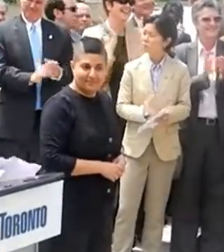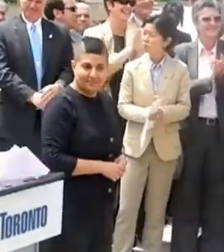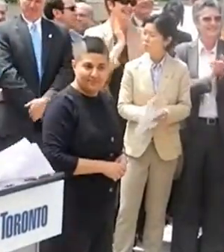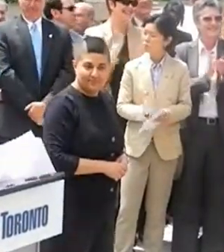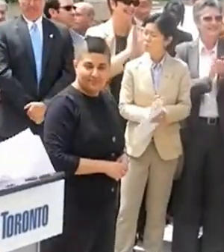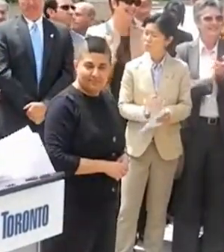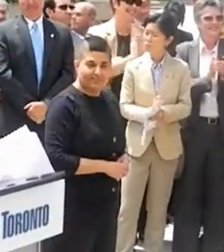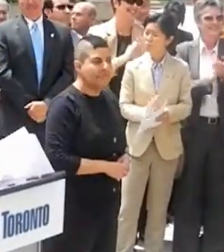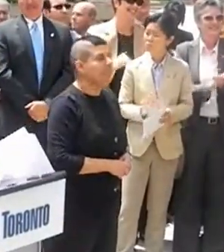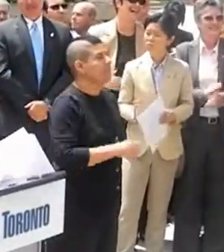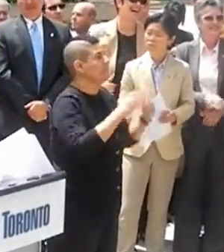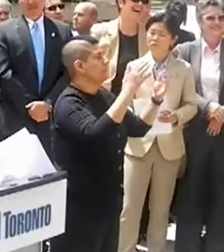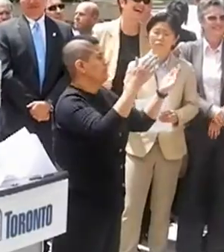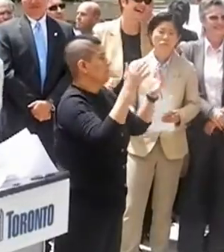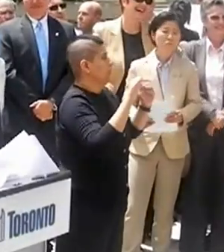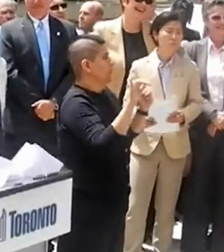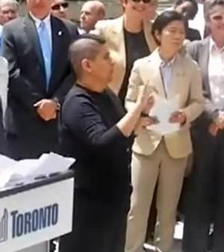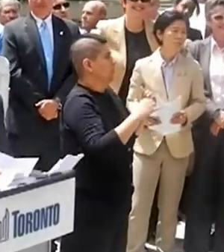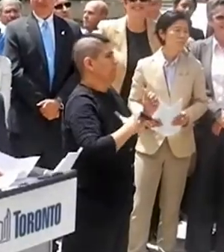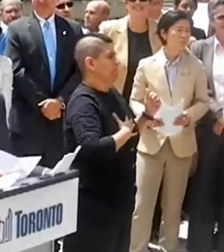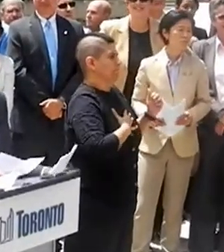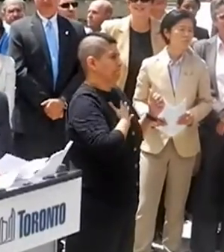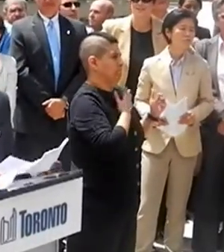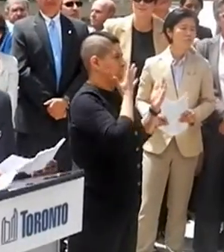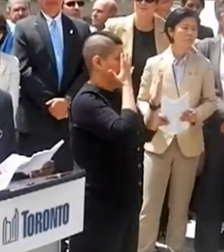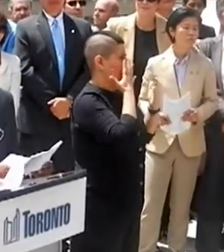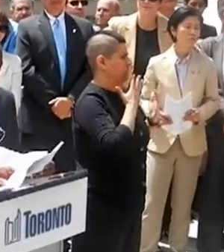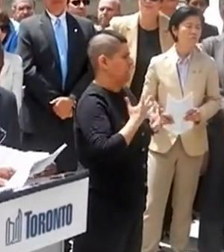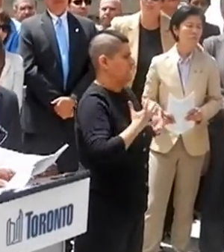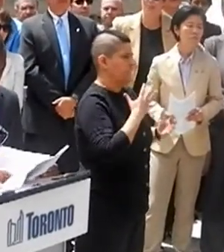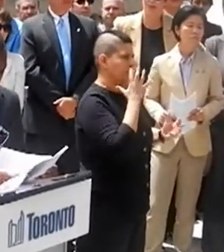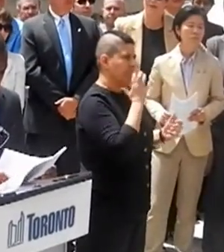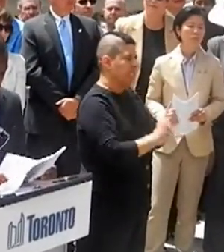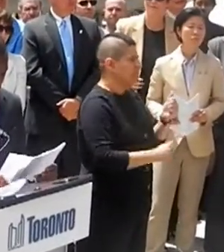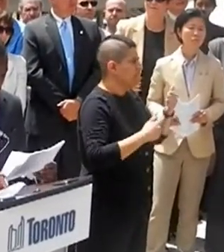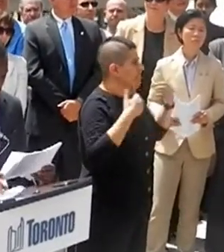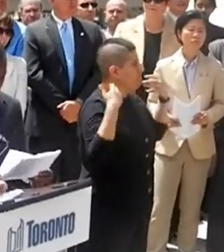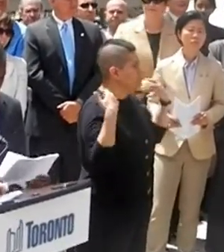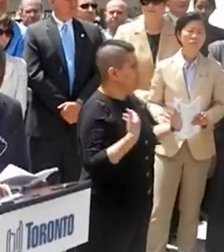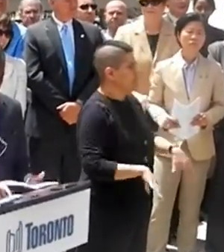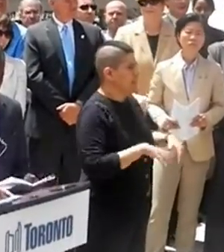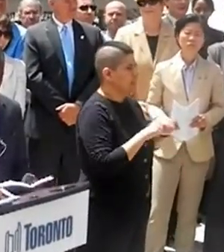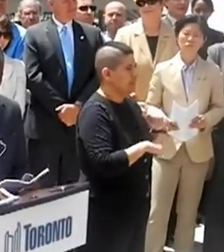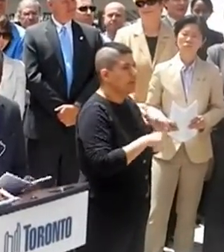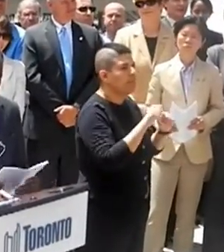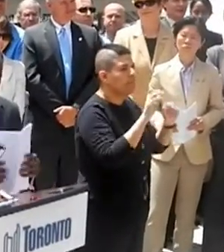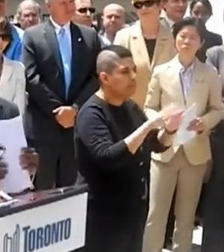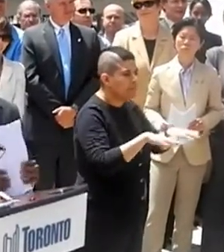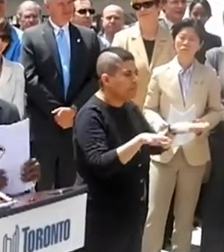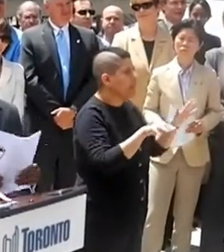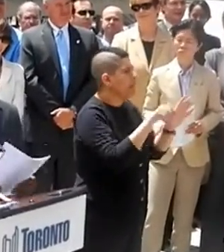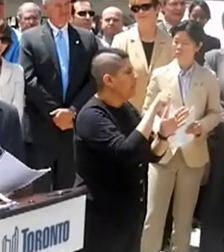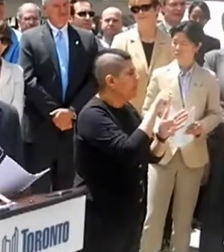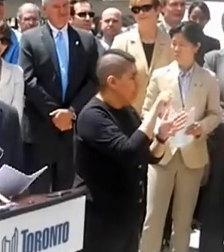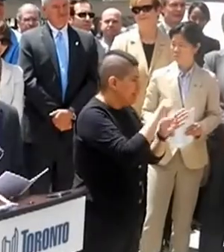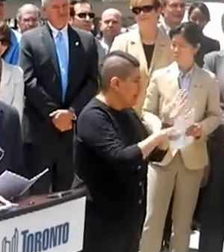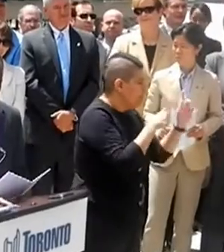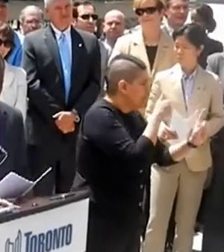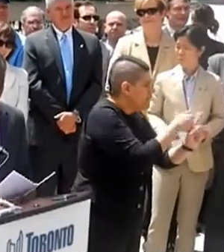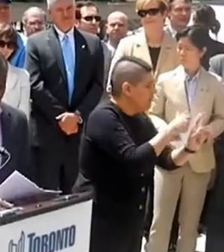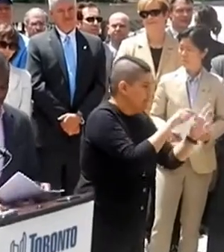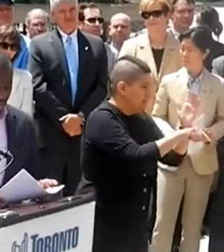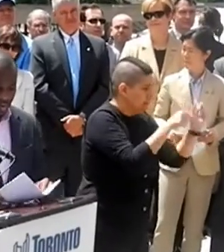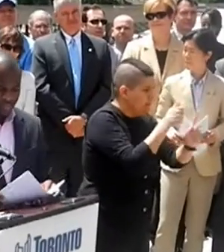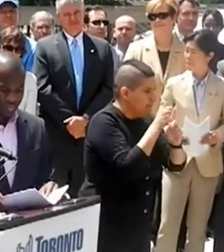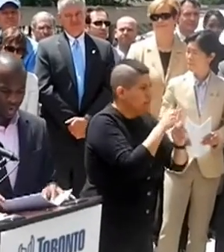But we've also been moved to sadness and anger by stories of suicide and bullying against young people in our